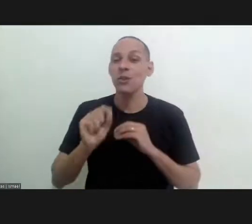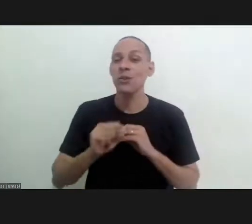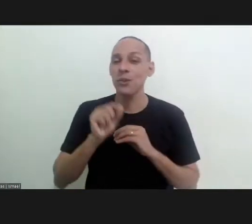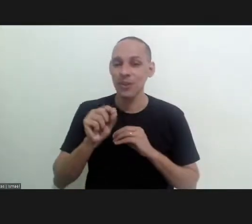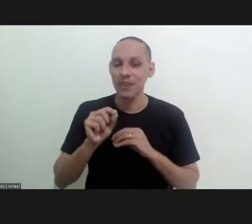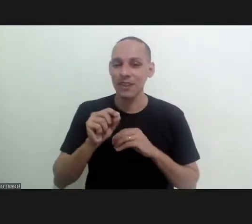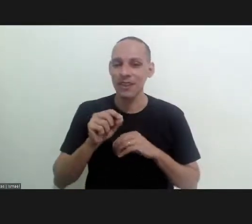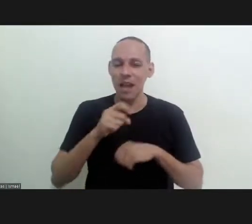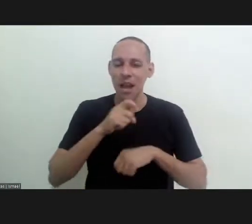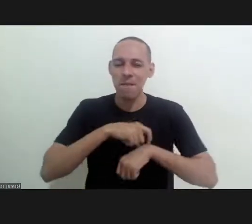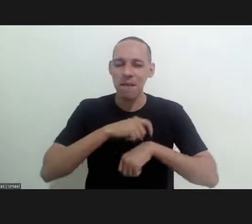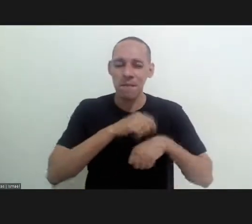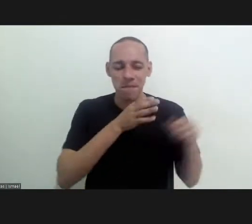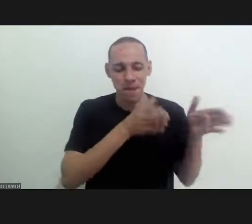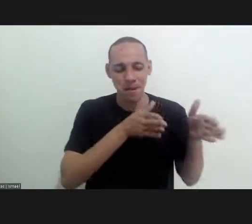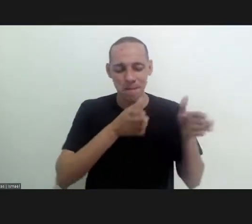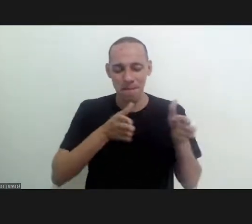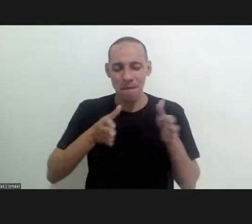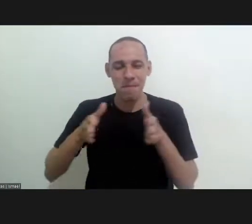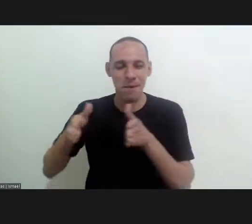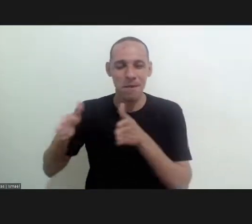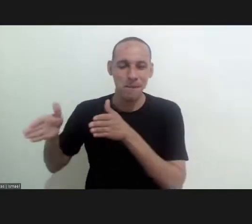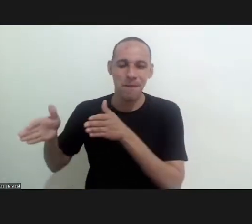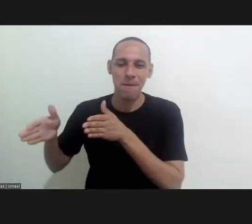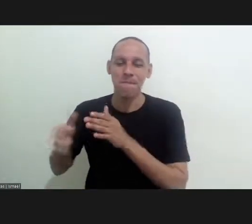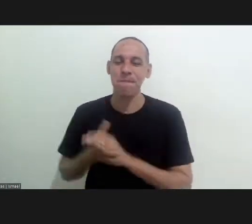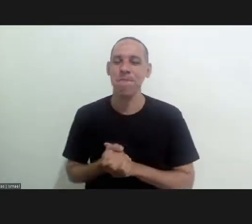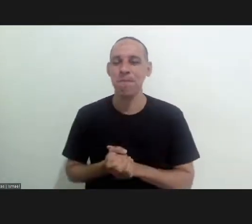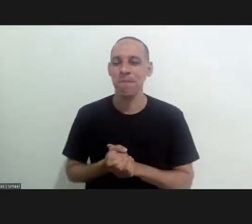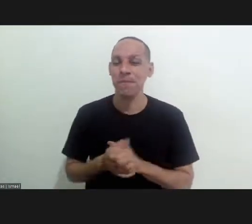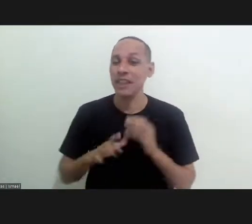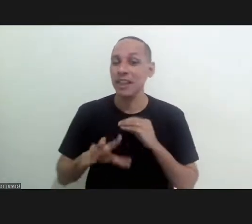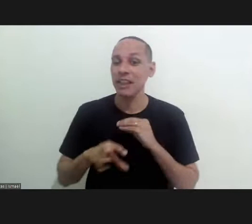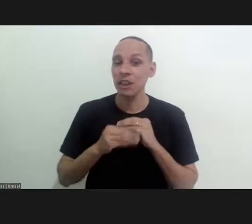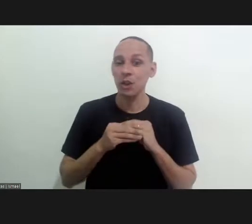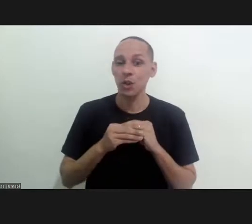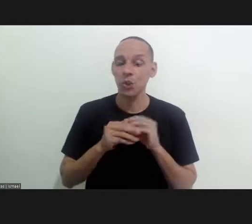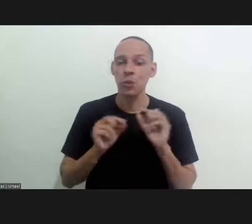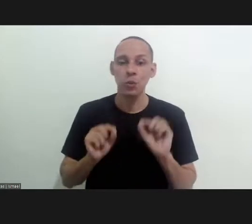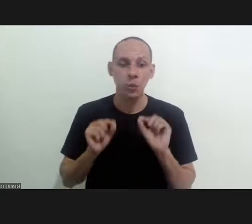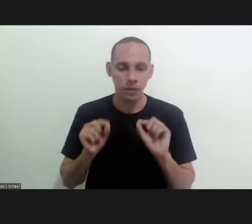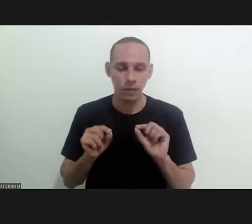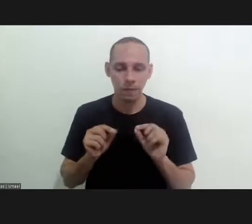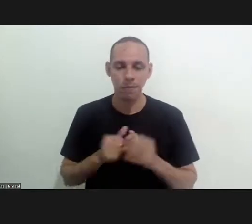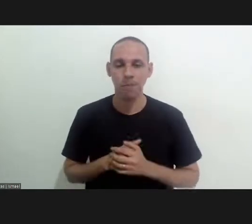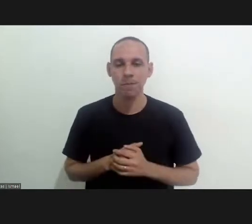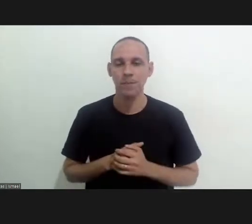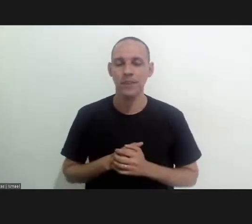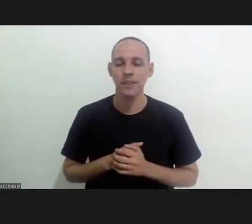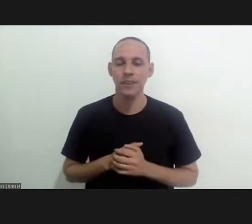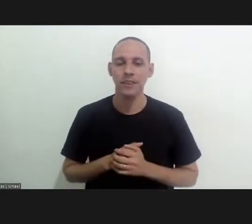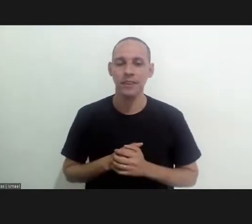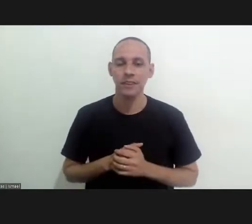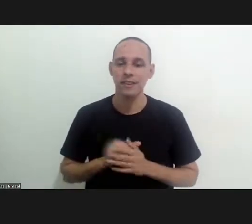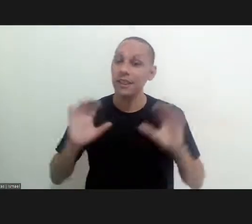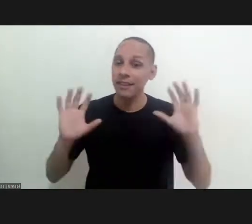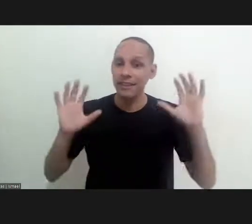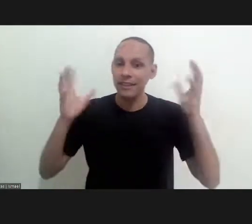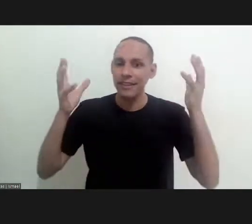story to create to include in this chronology of the memoria's journal